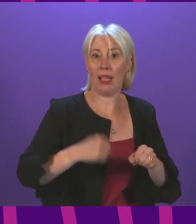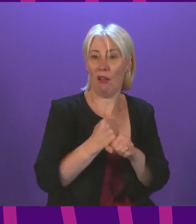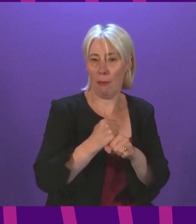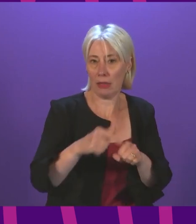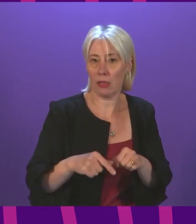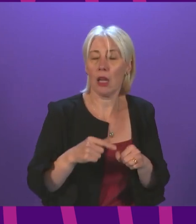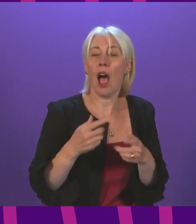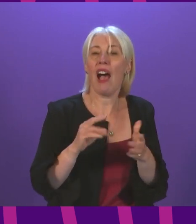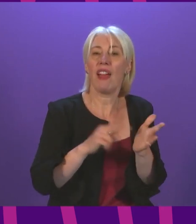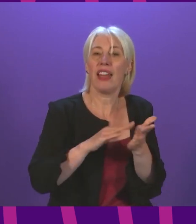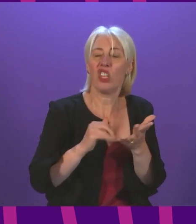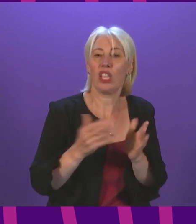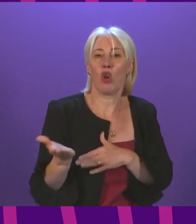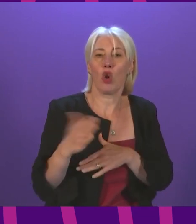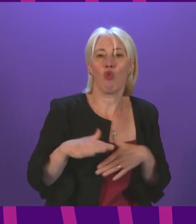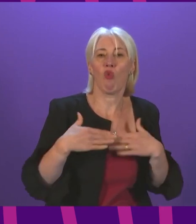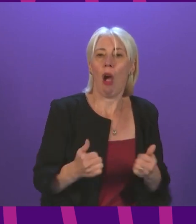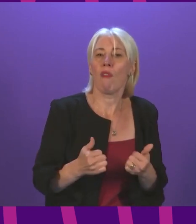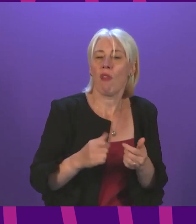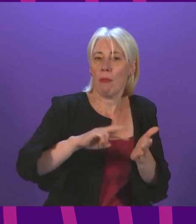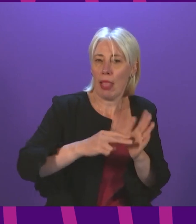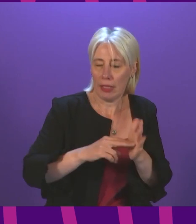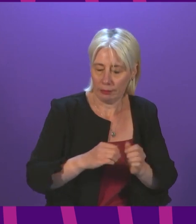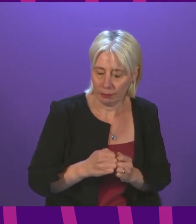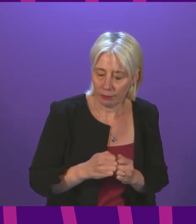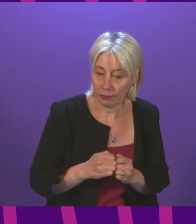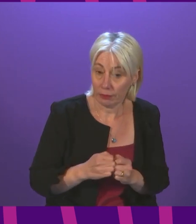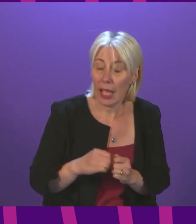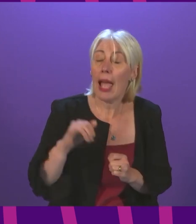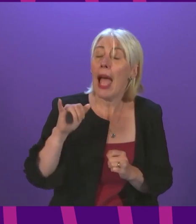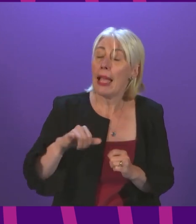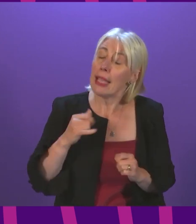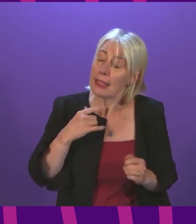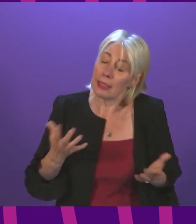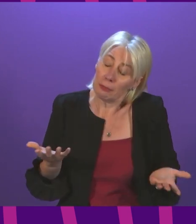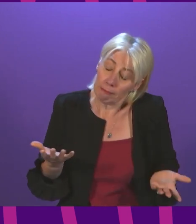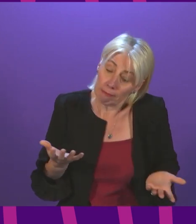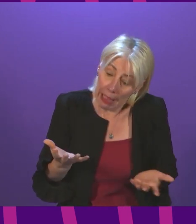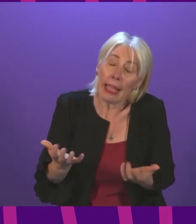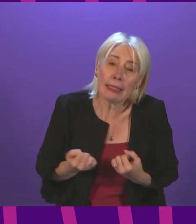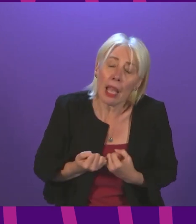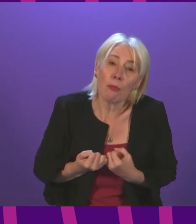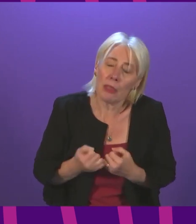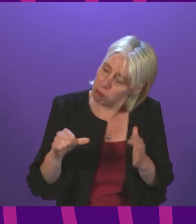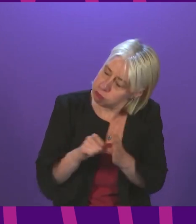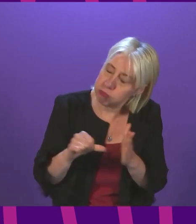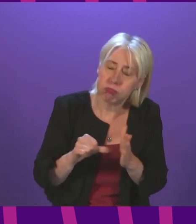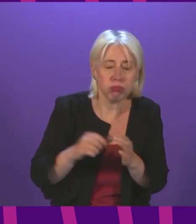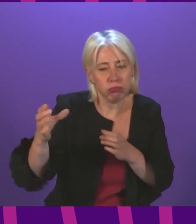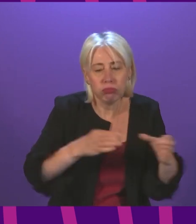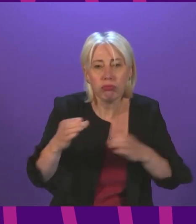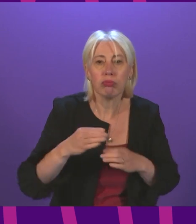recovery plan yes presiding officer i will concede it is difficult to recruit right now to health and care